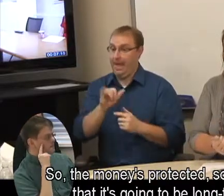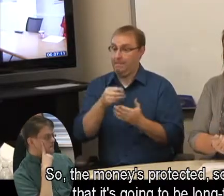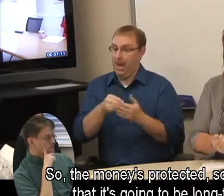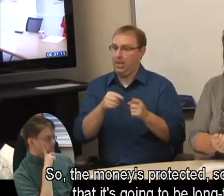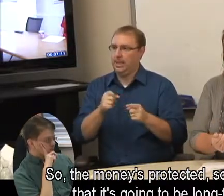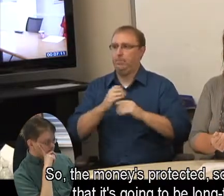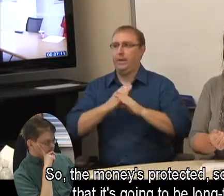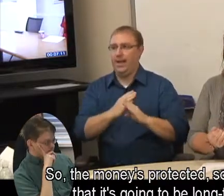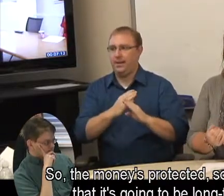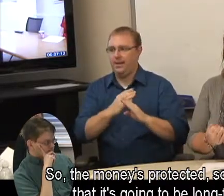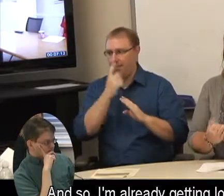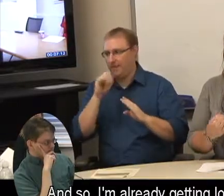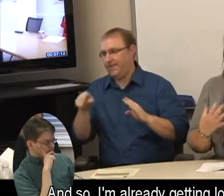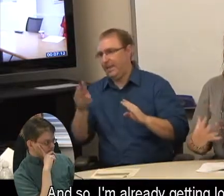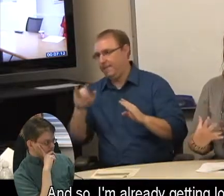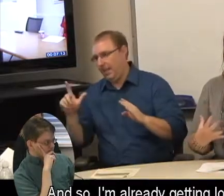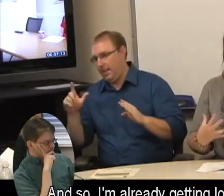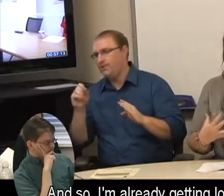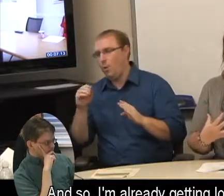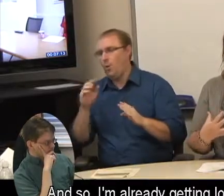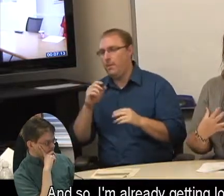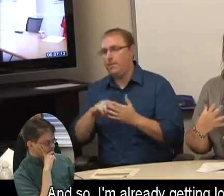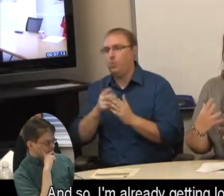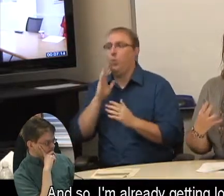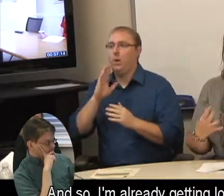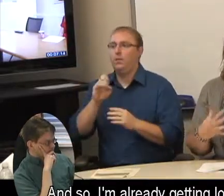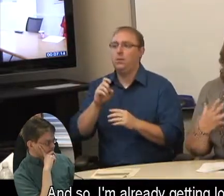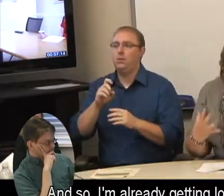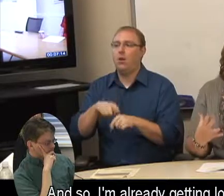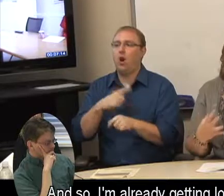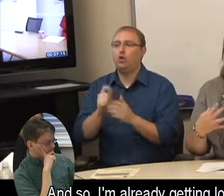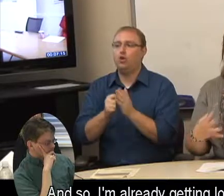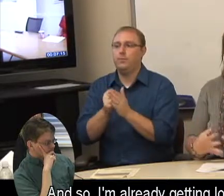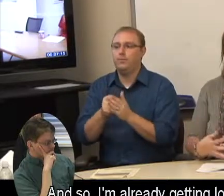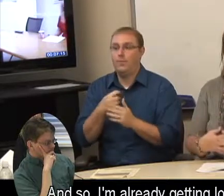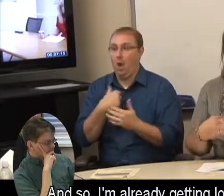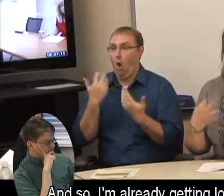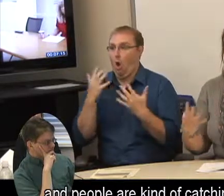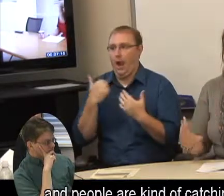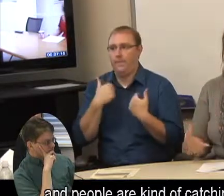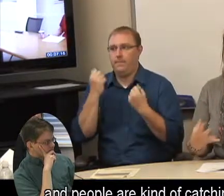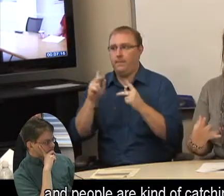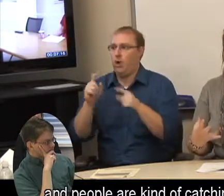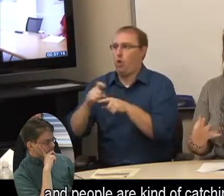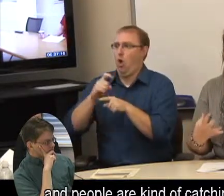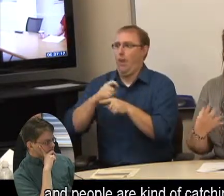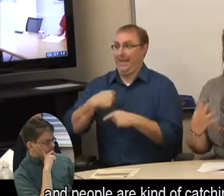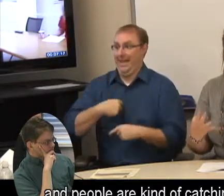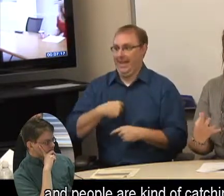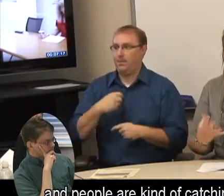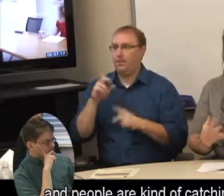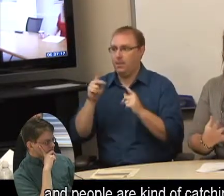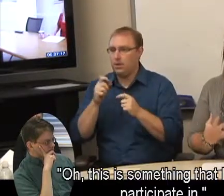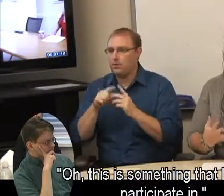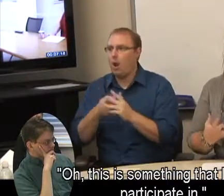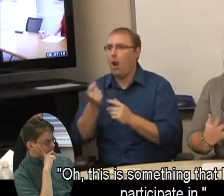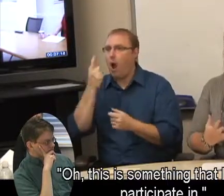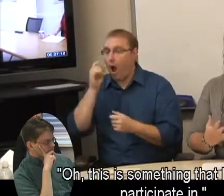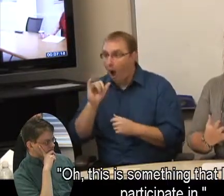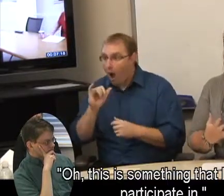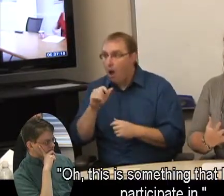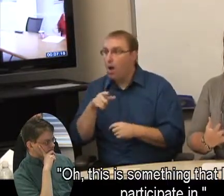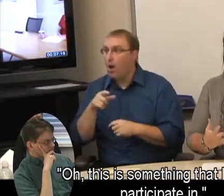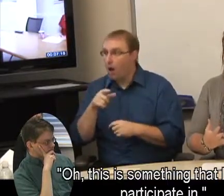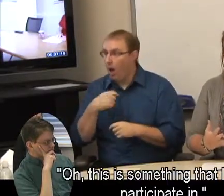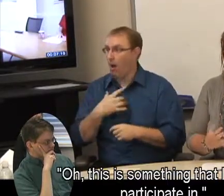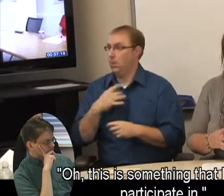that it's going to be long-term. And so I think that I'm already getting lots of calls, and people are kind of catching on that, oh, this is